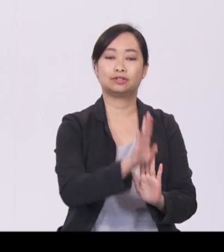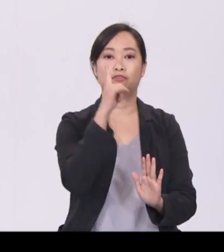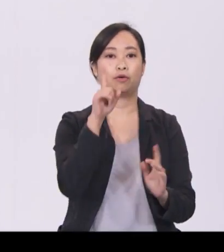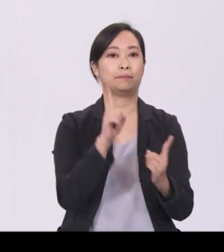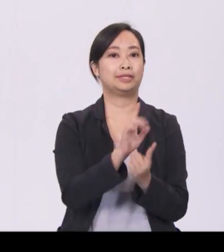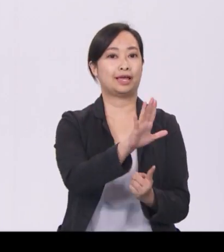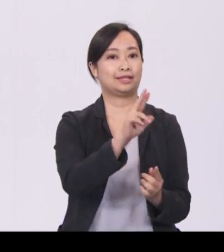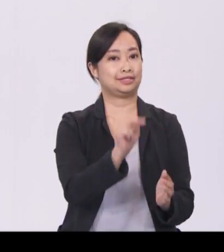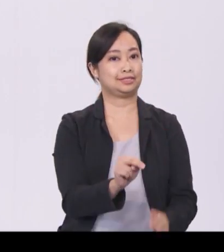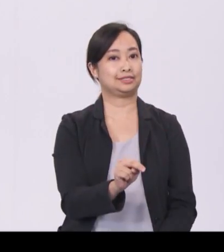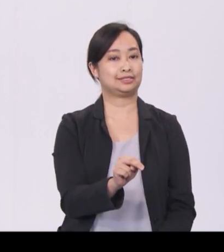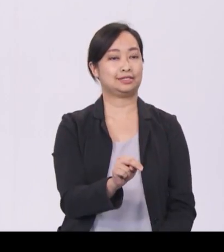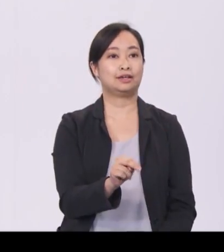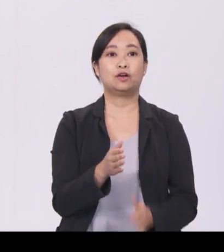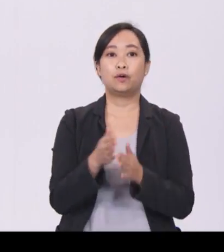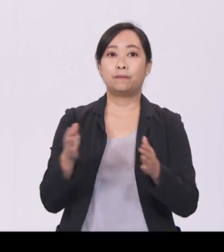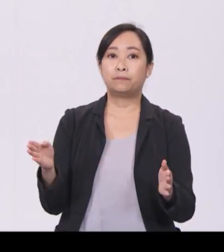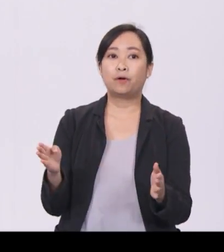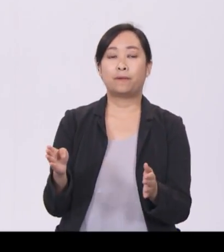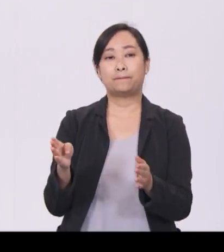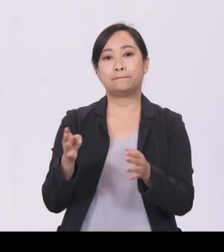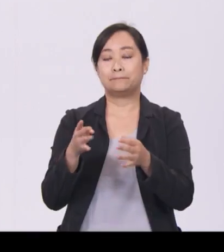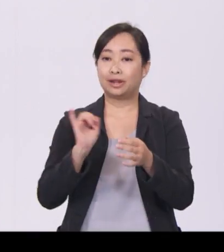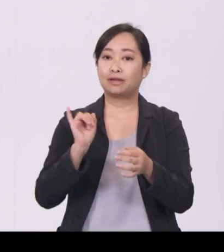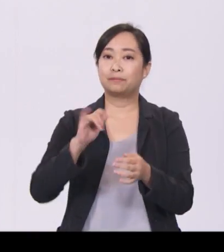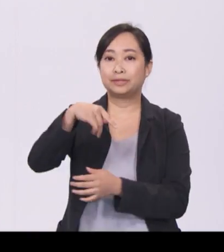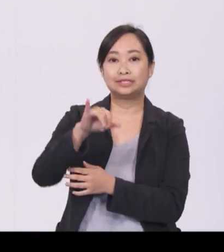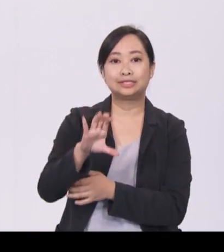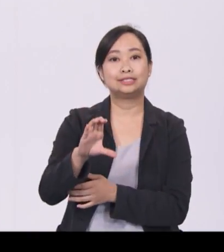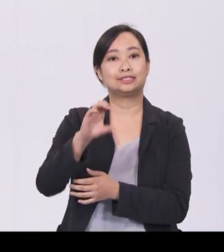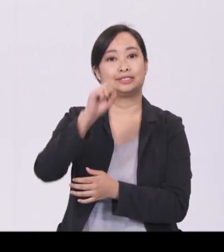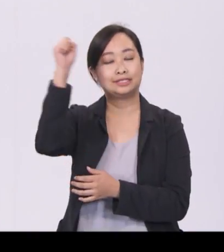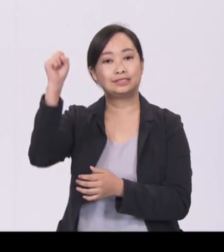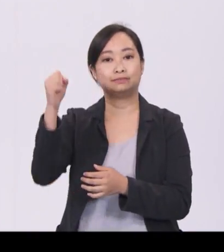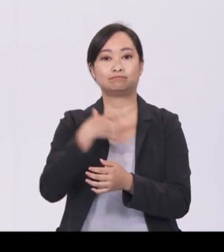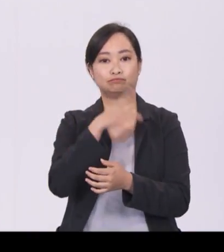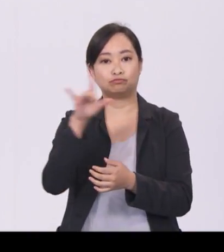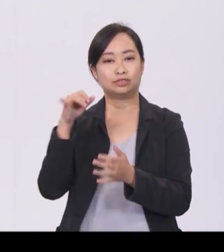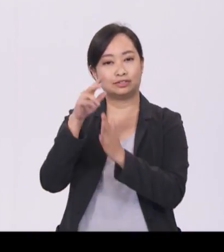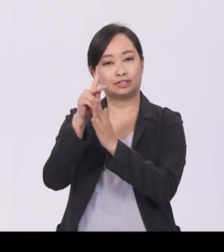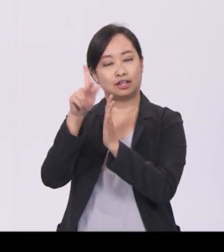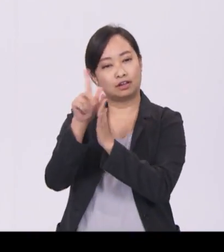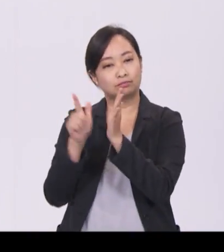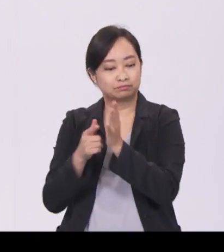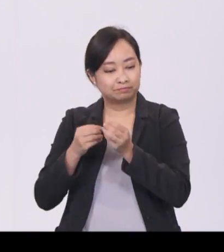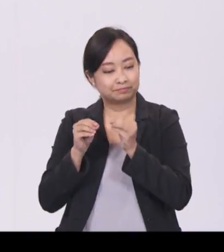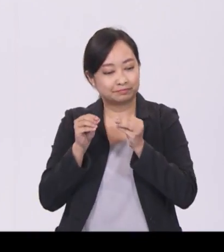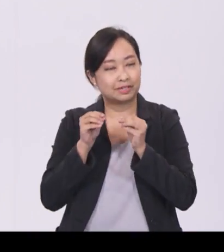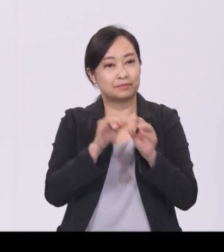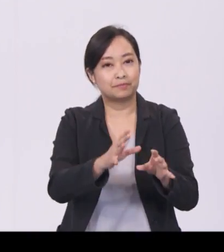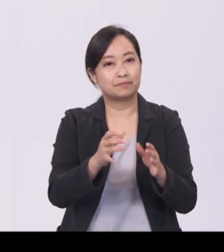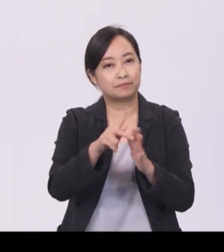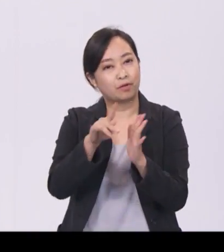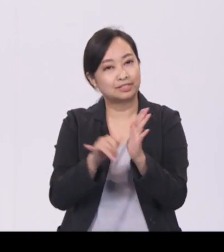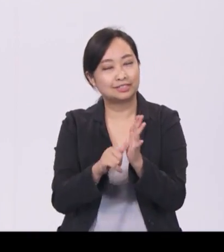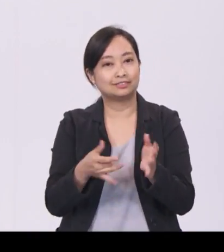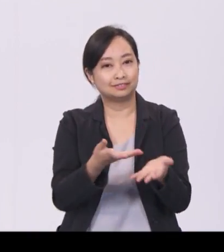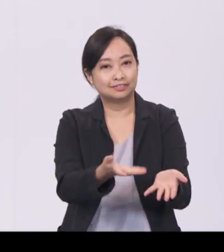Broad-based measures such as the PIC scheme have been useful in kick-starting a wider movement to improve productivity